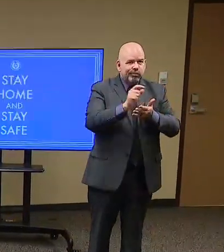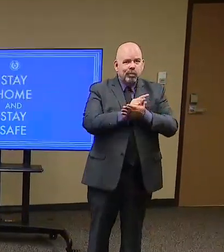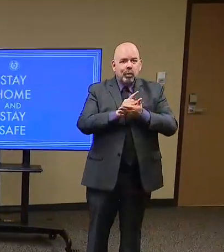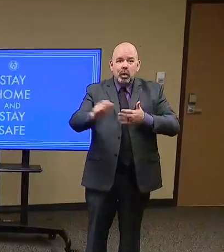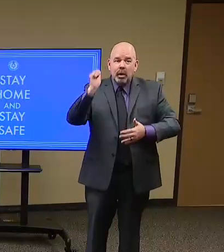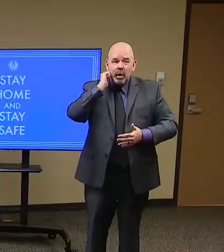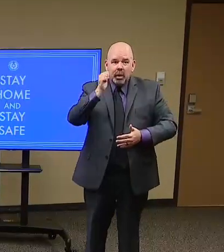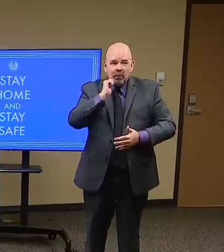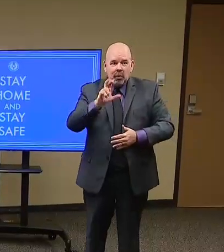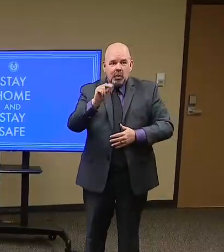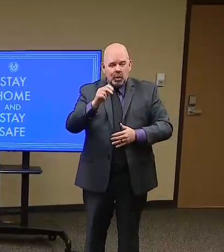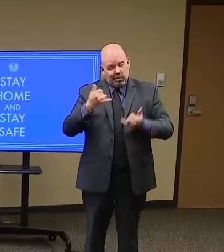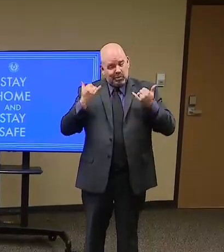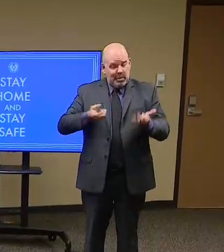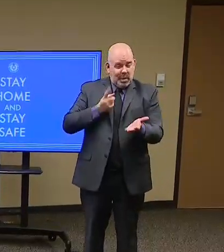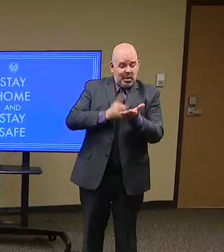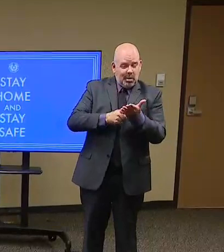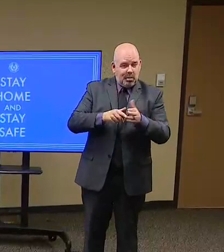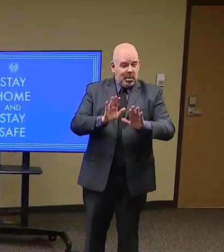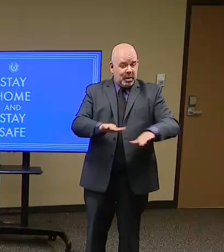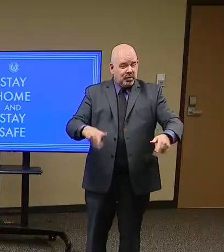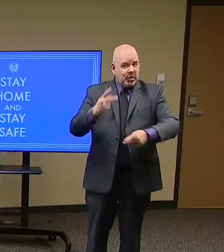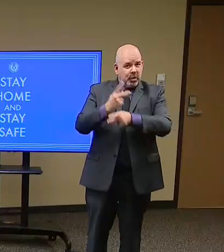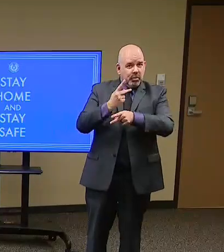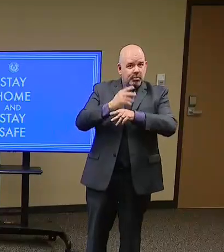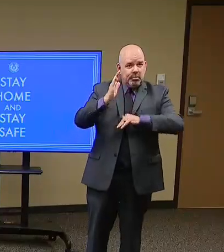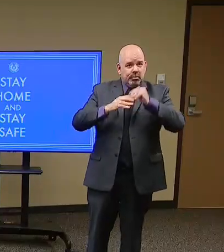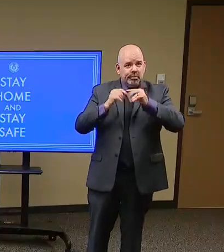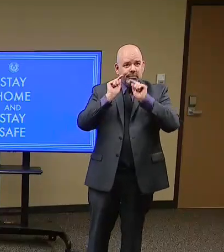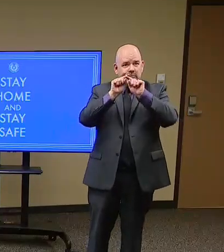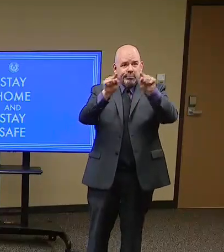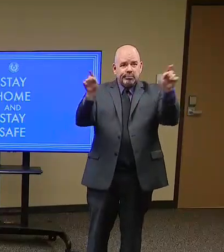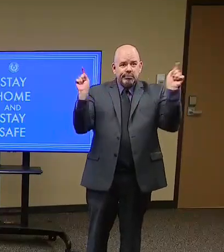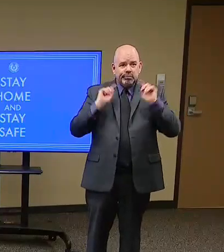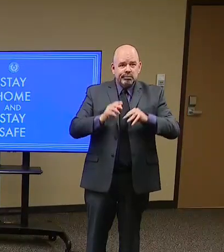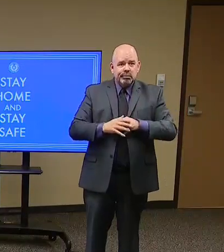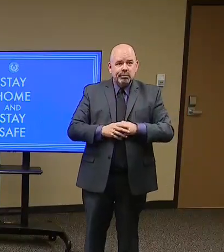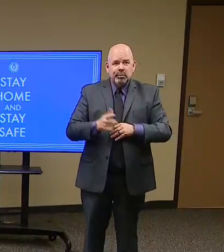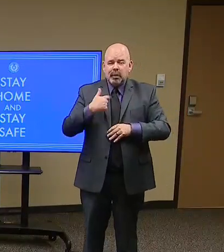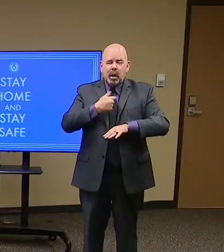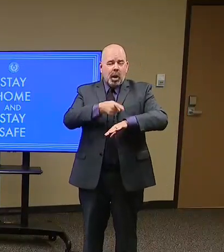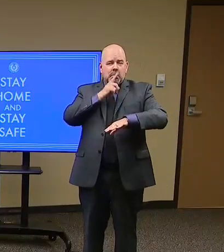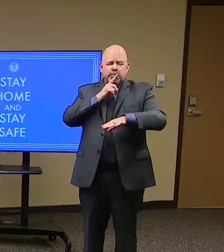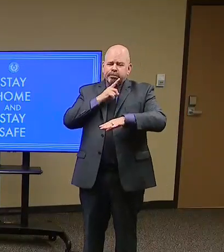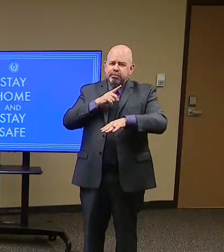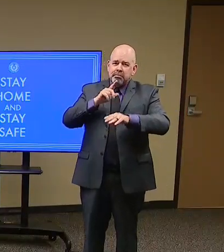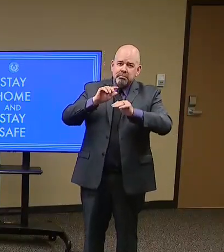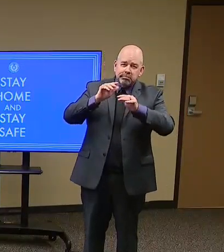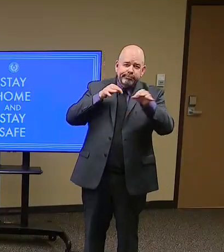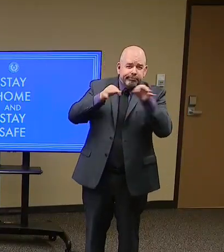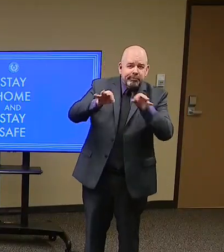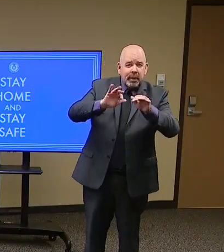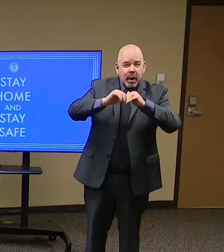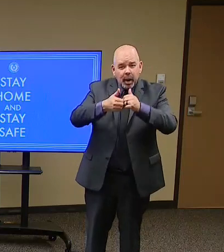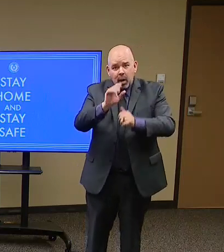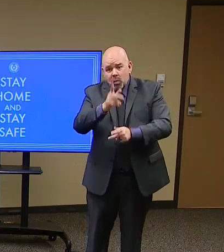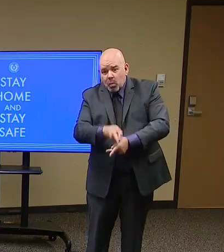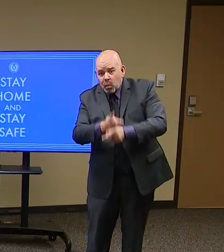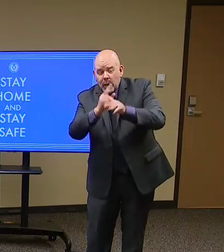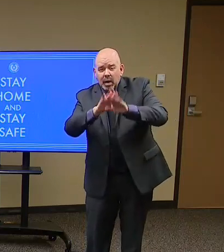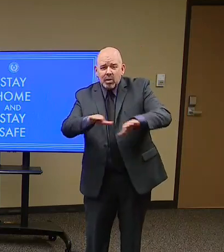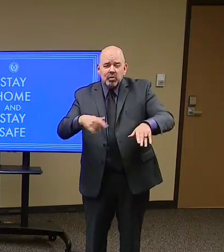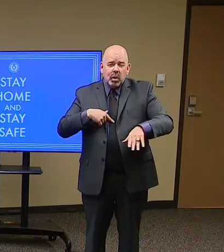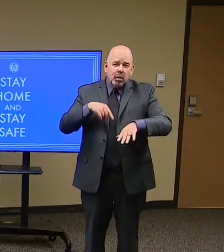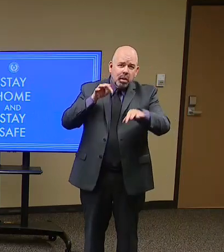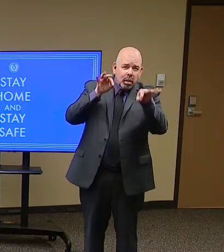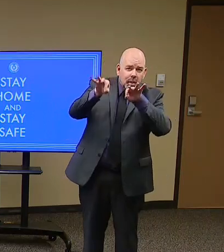trying to tell you how to raise your child or how to care for your child. But I do want you to know that we've seen a pretty sharp increase this